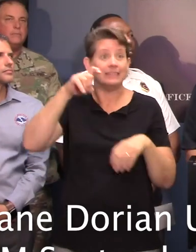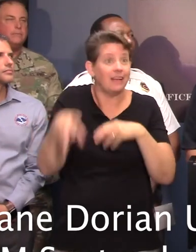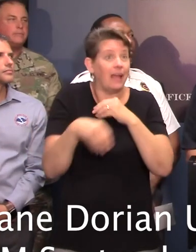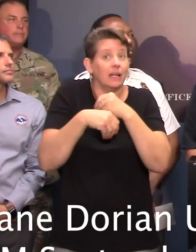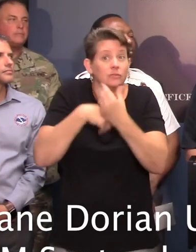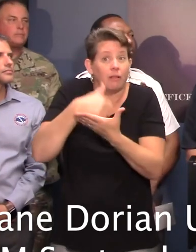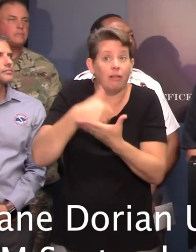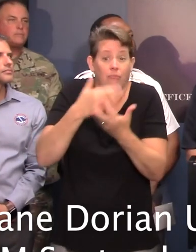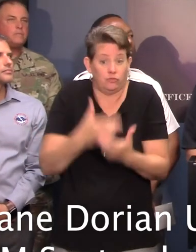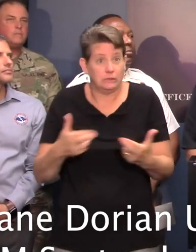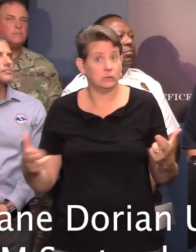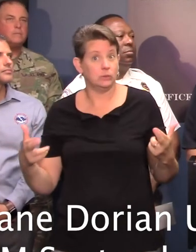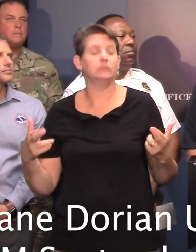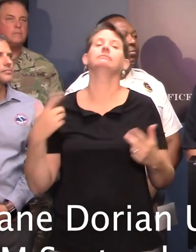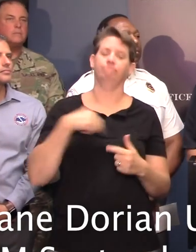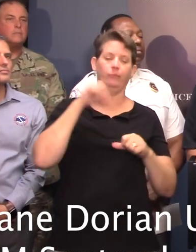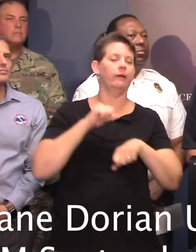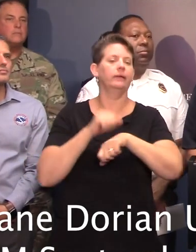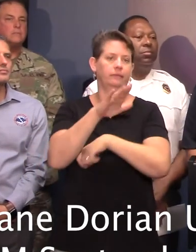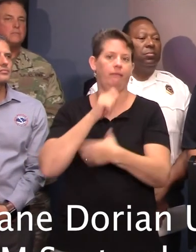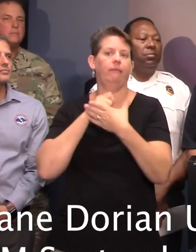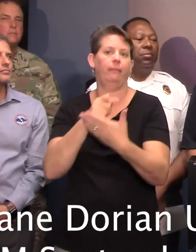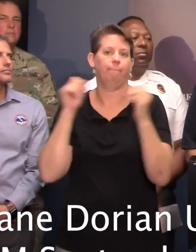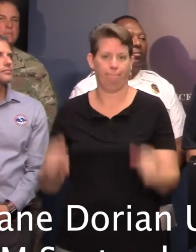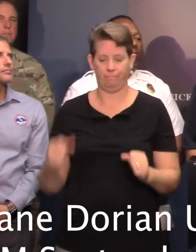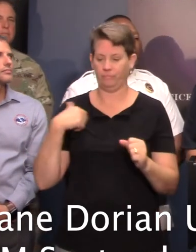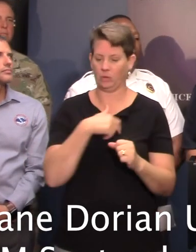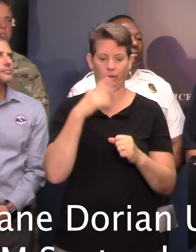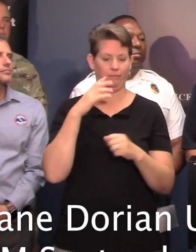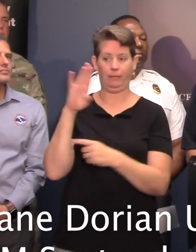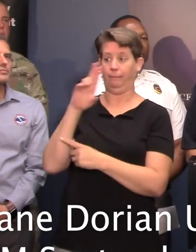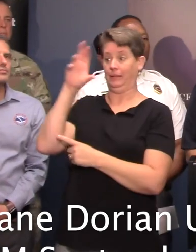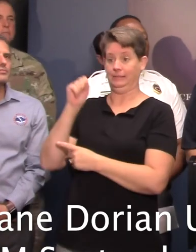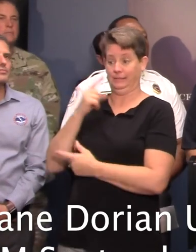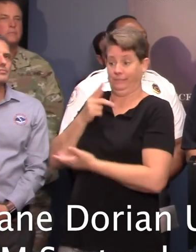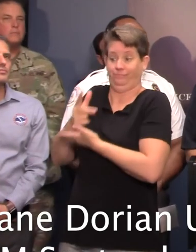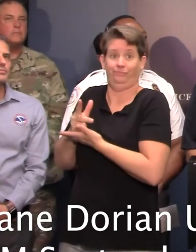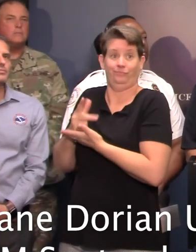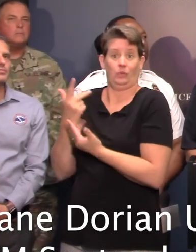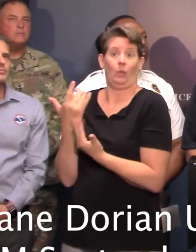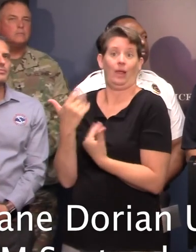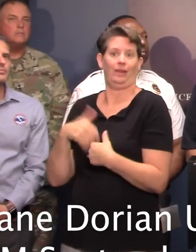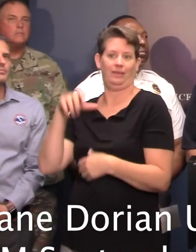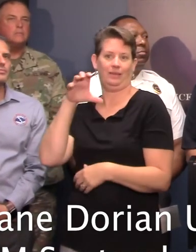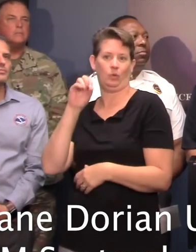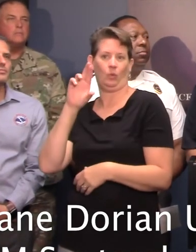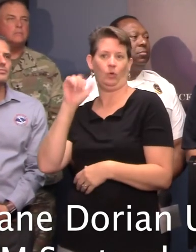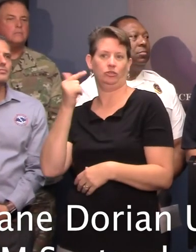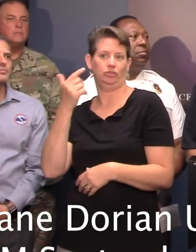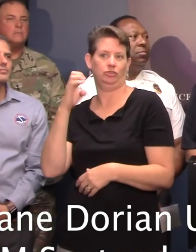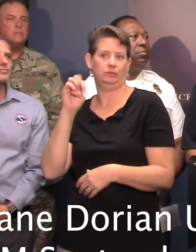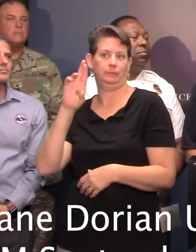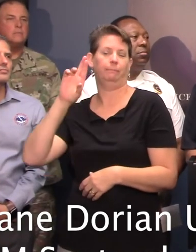resources, then we can assist. And we've got a reserve of buses right now that is down at Orangeburg that can help with that if they need